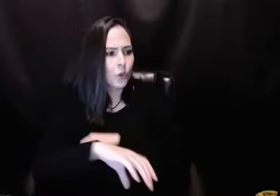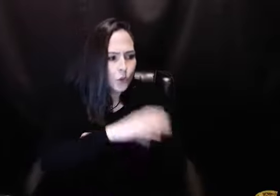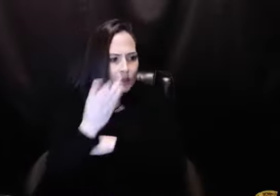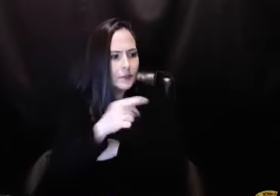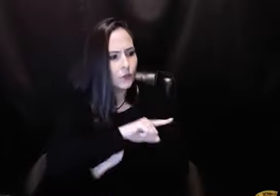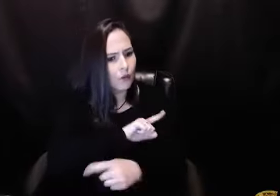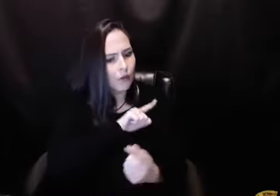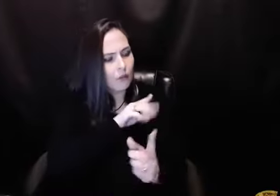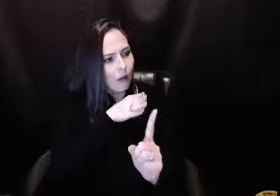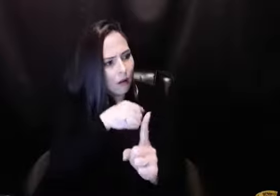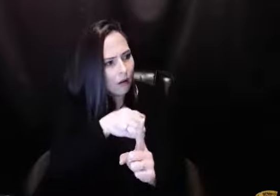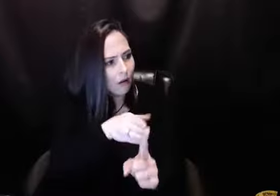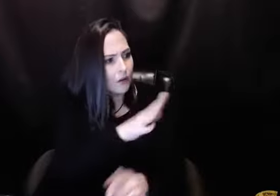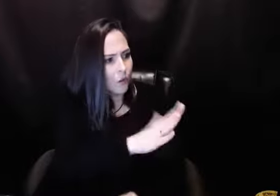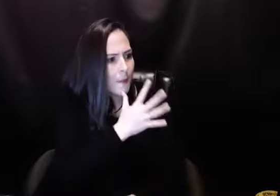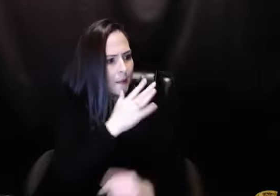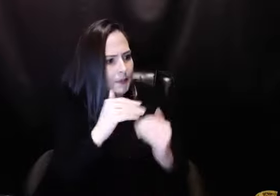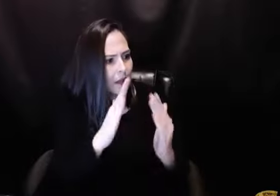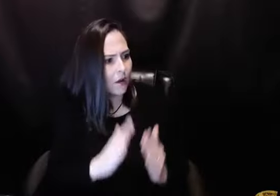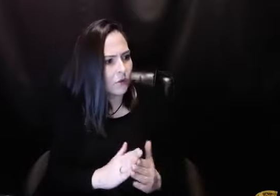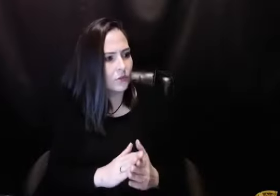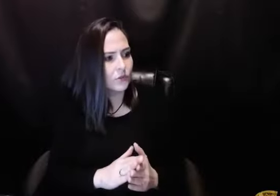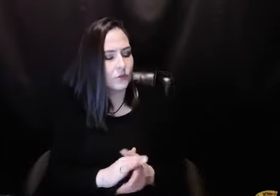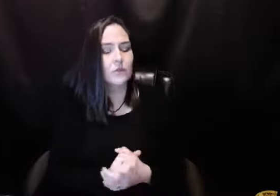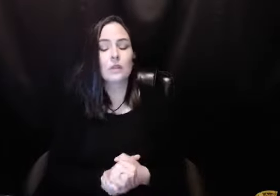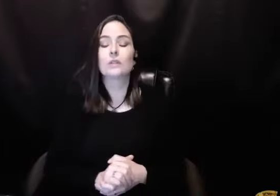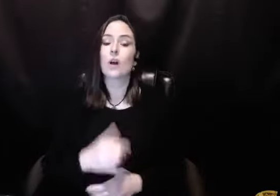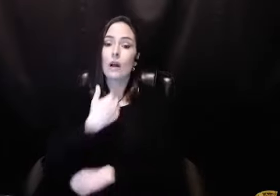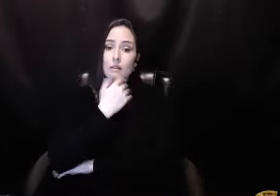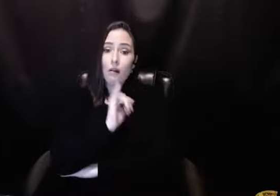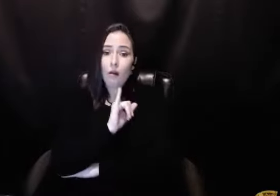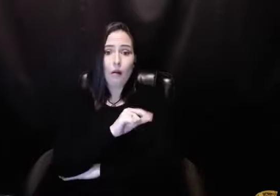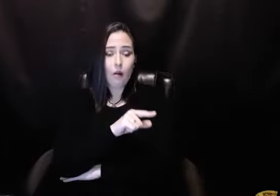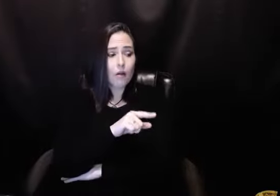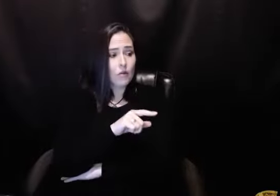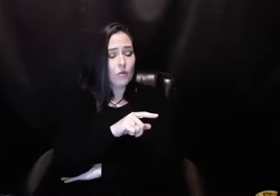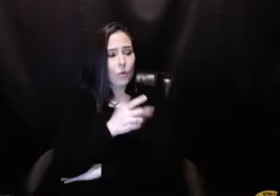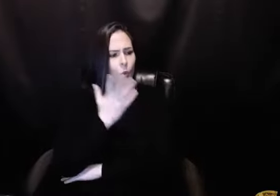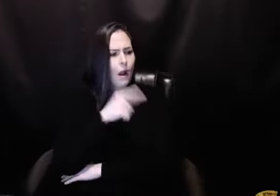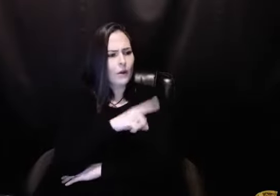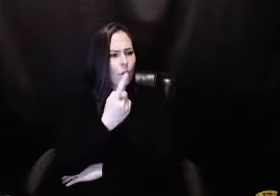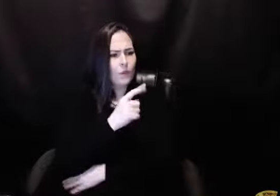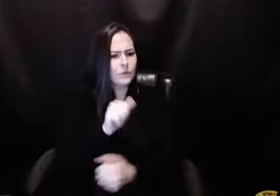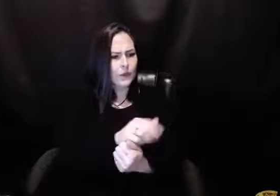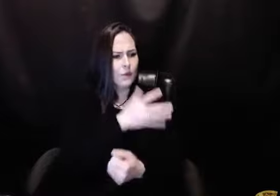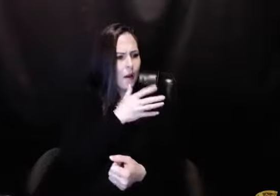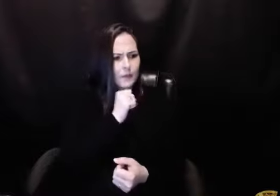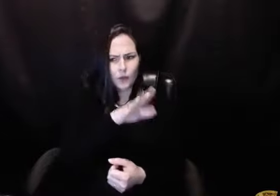always over at your mom's. Thanksgiving, Christmas, you're always at your mom's. And I said, really?